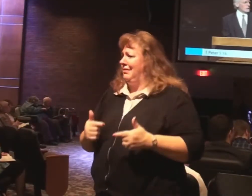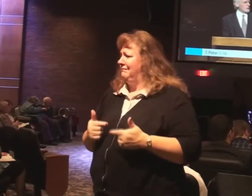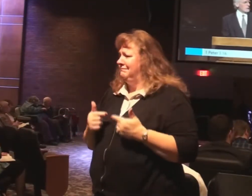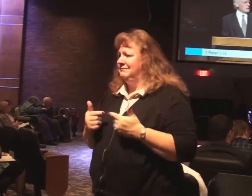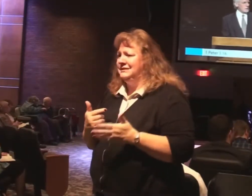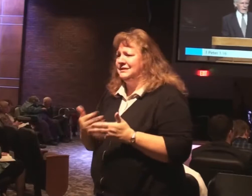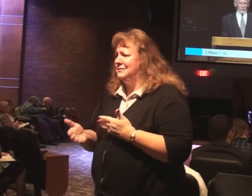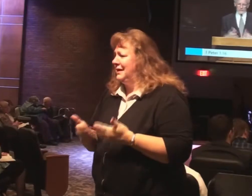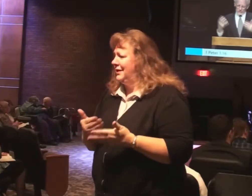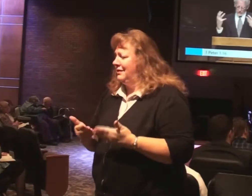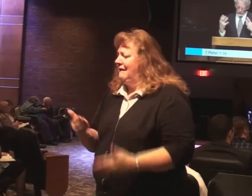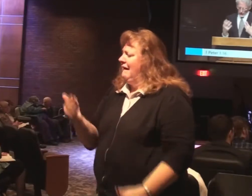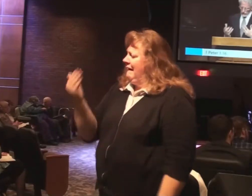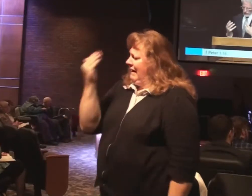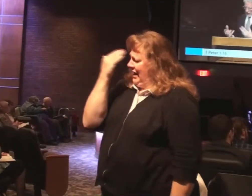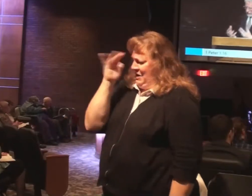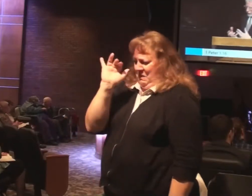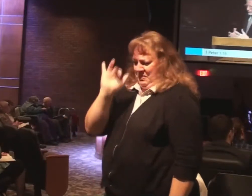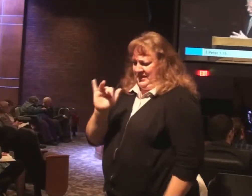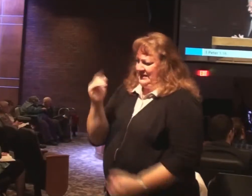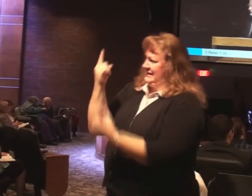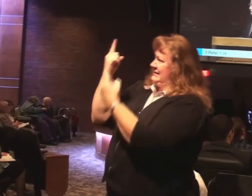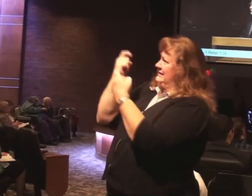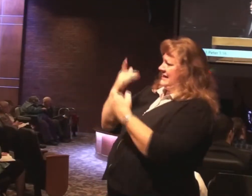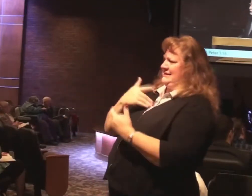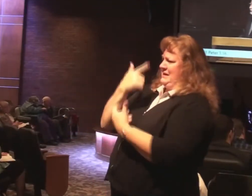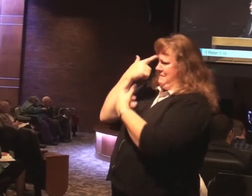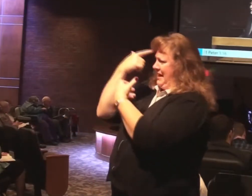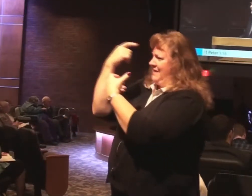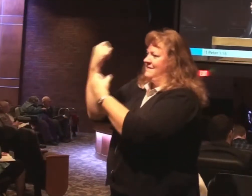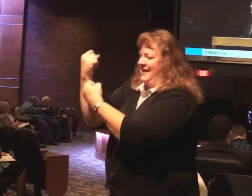Knowing that this testing of your faith produces endurance.